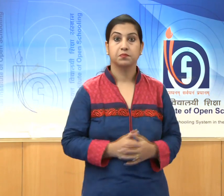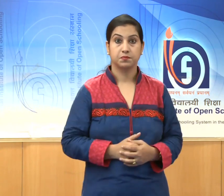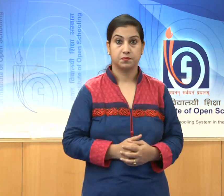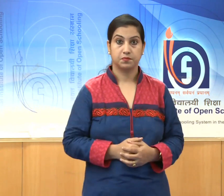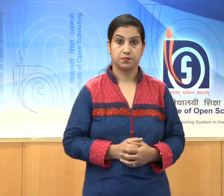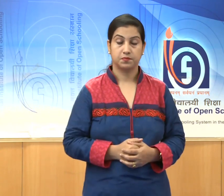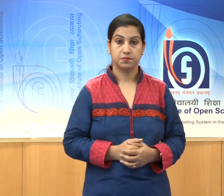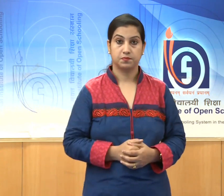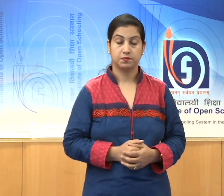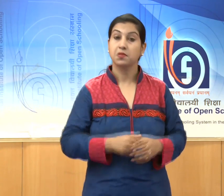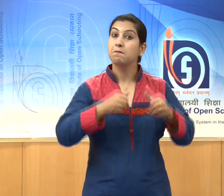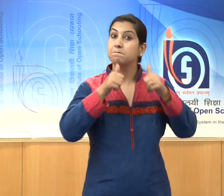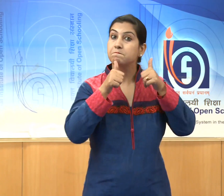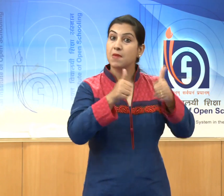The best part of it is that,